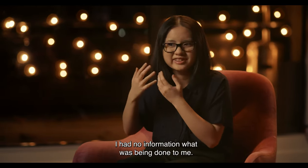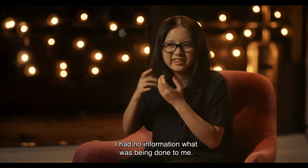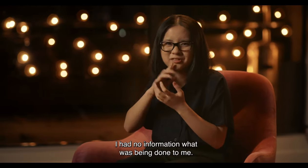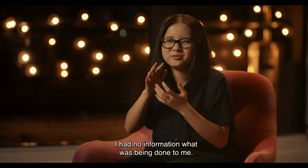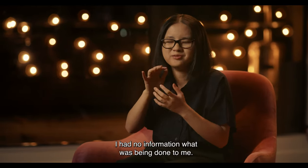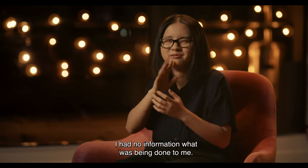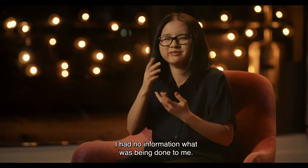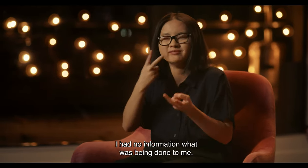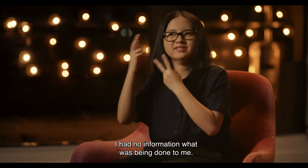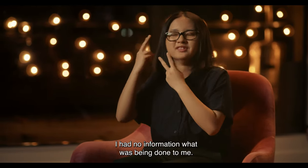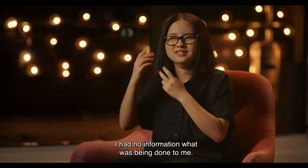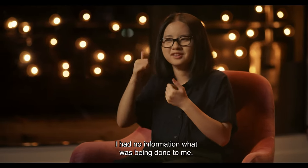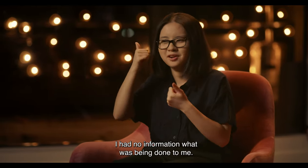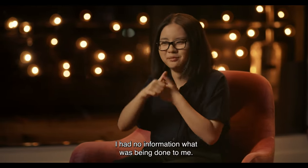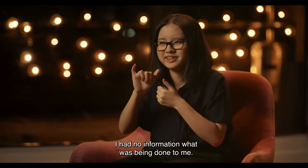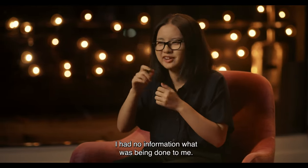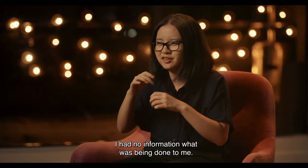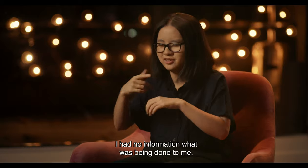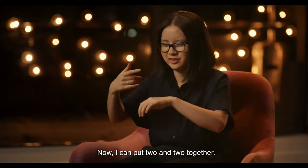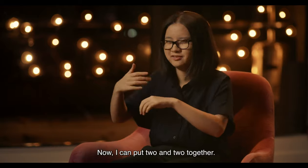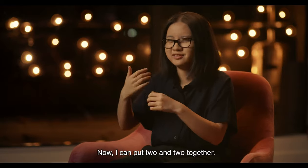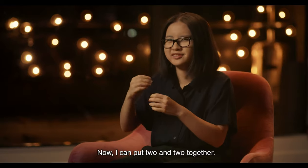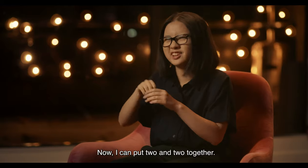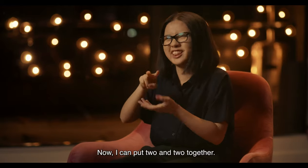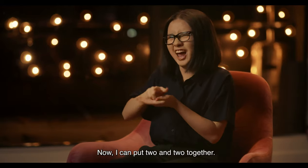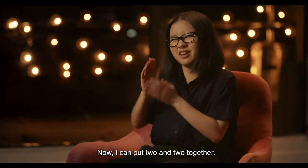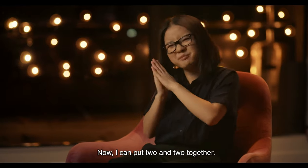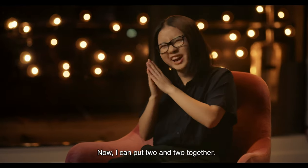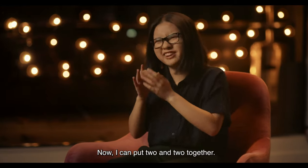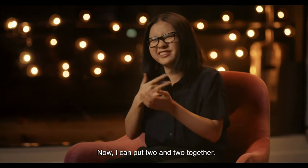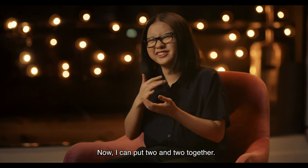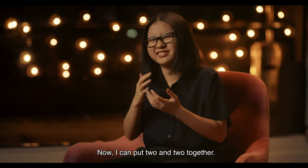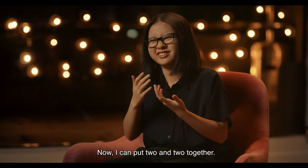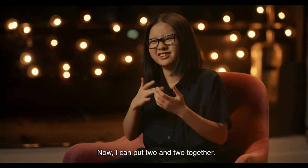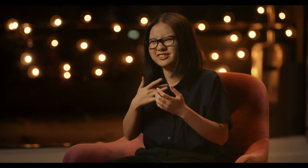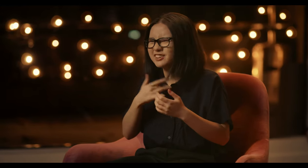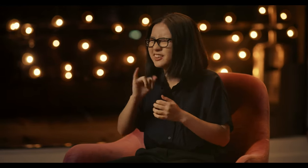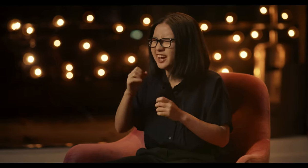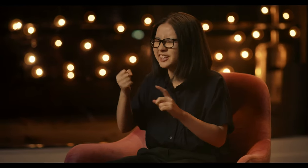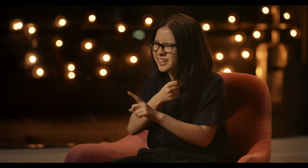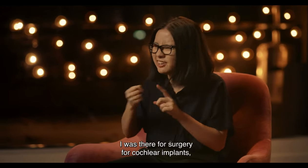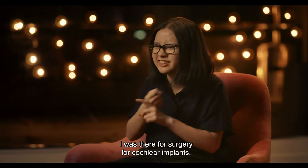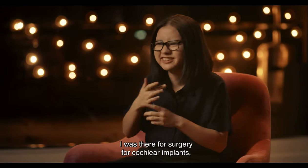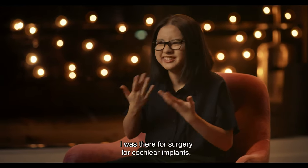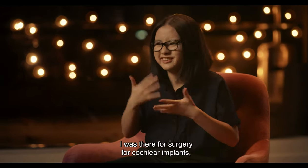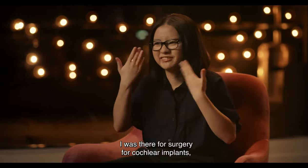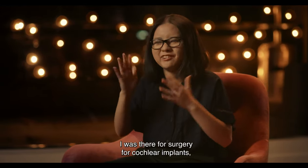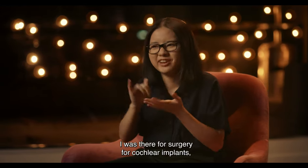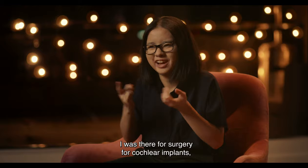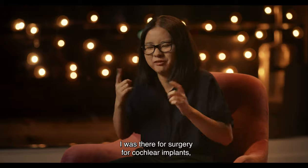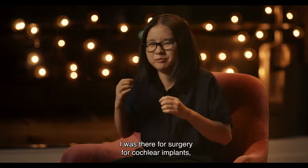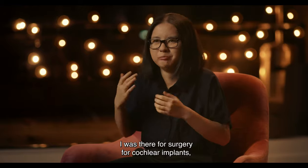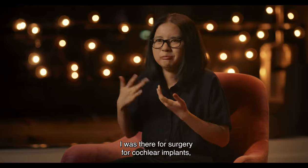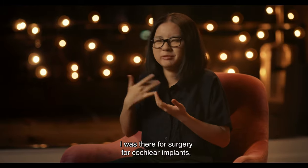I had no information on what was being done to me. Now I can put two and two together. I was there for